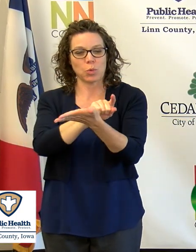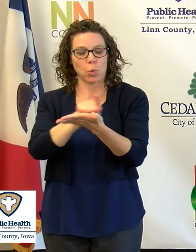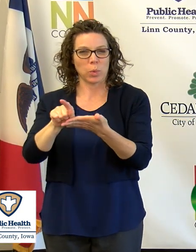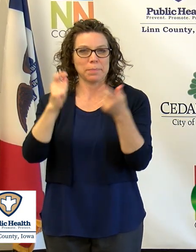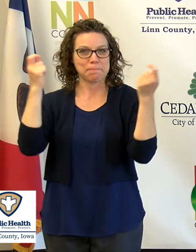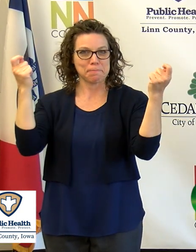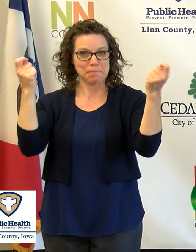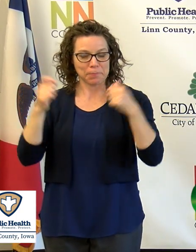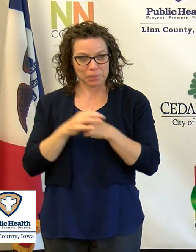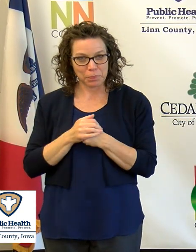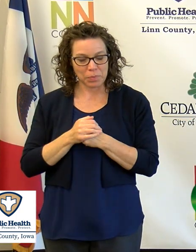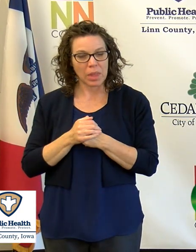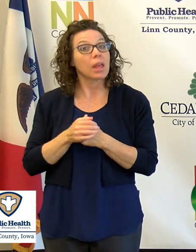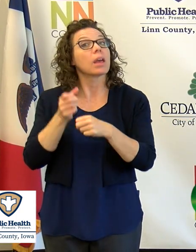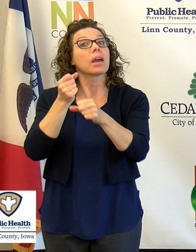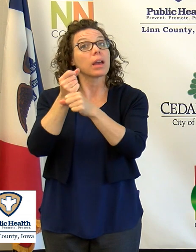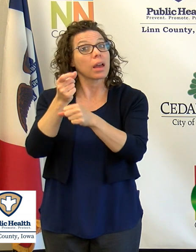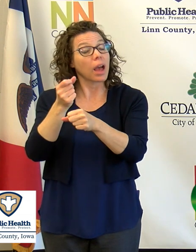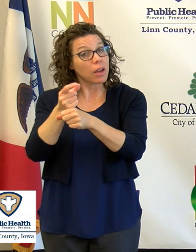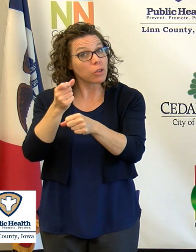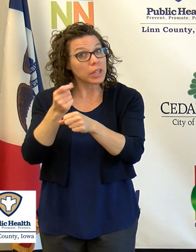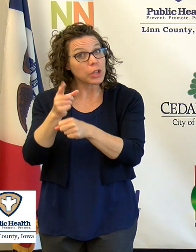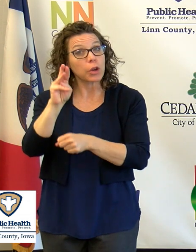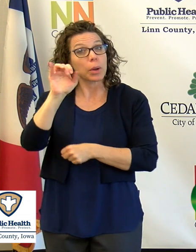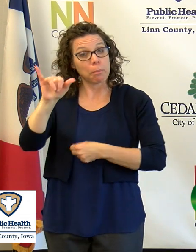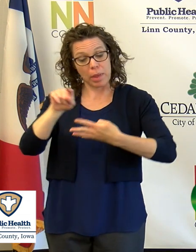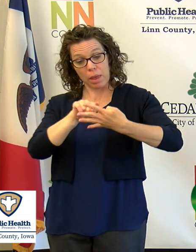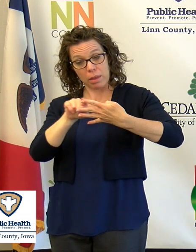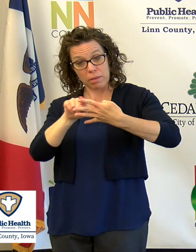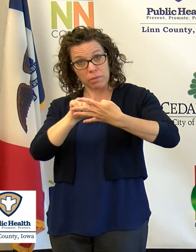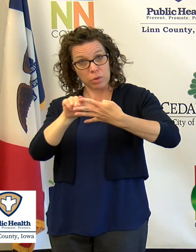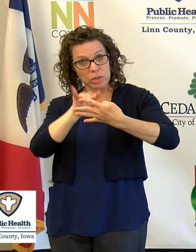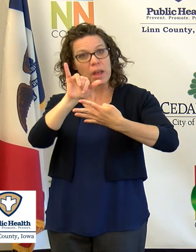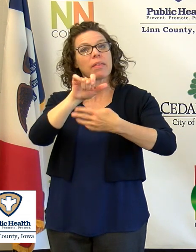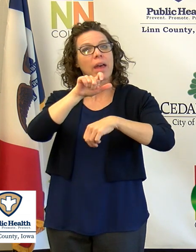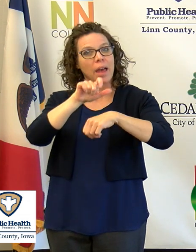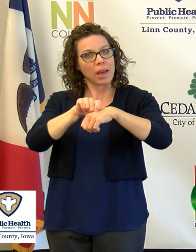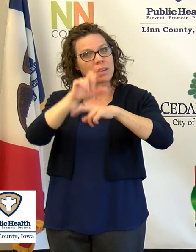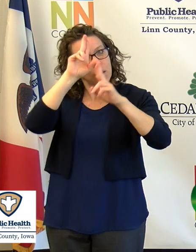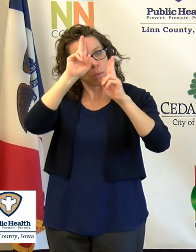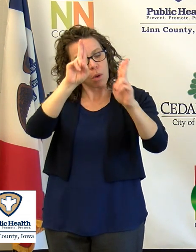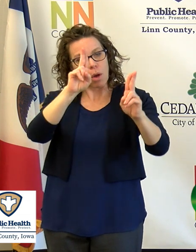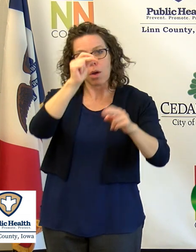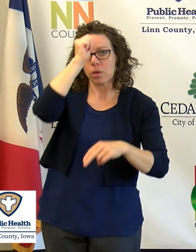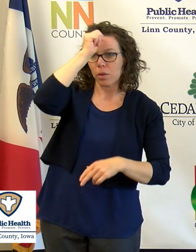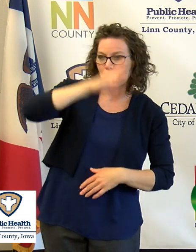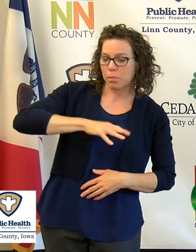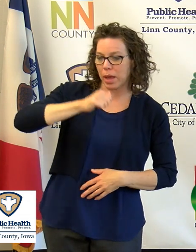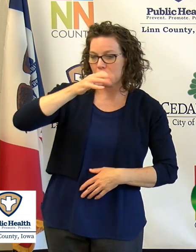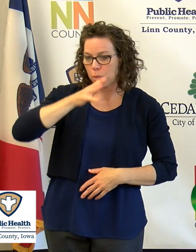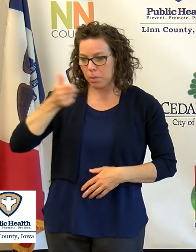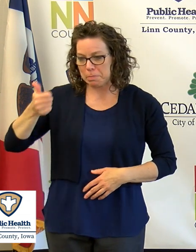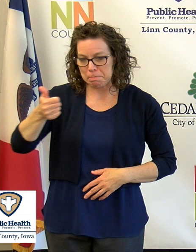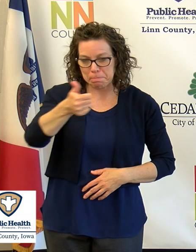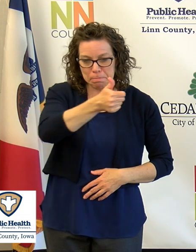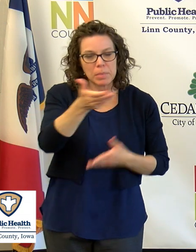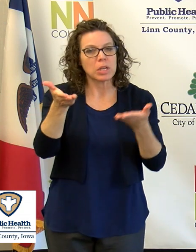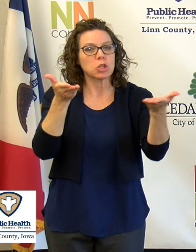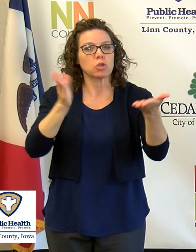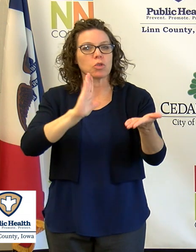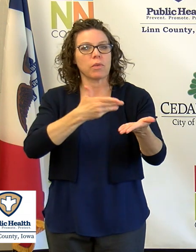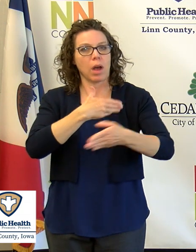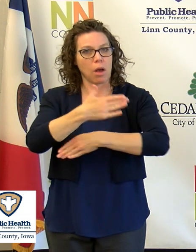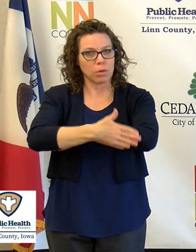Each year, the first week of May is designated as a time to honor the women and men who serve our nation as